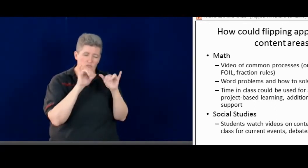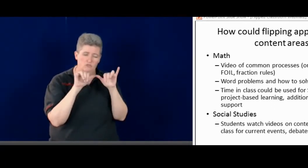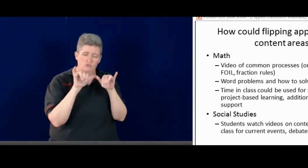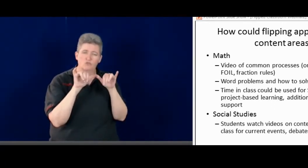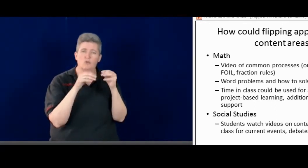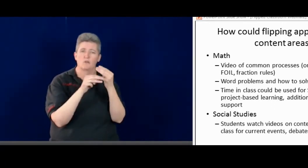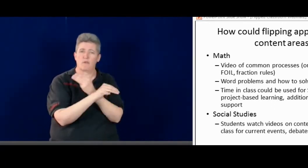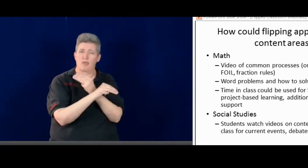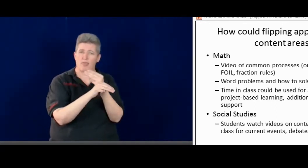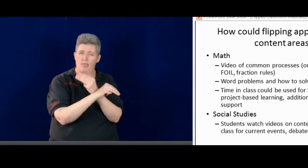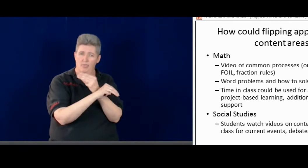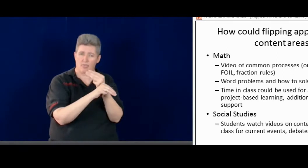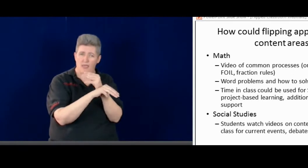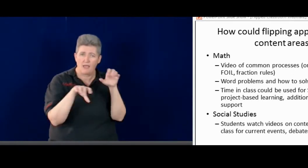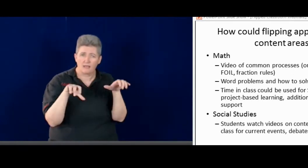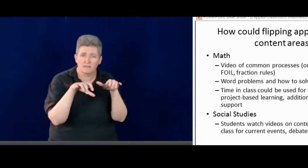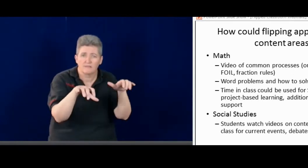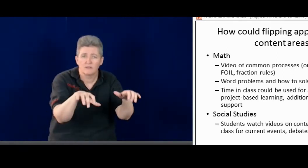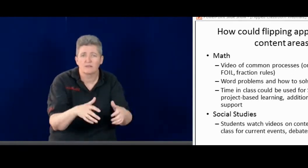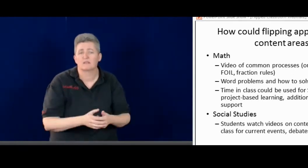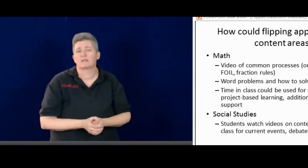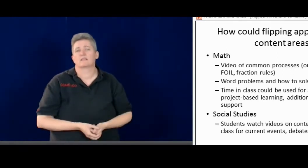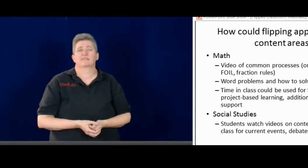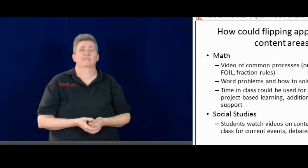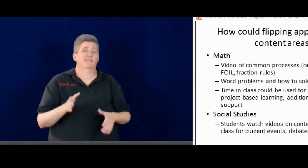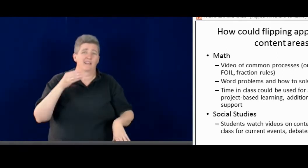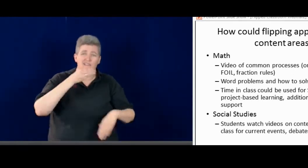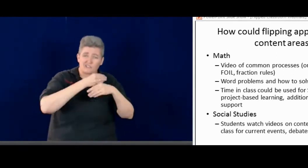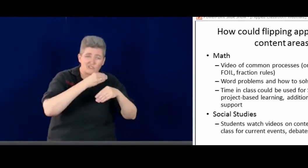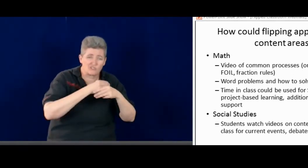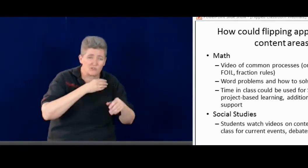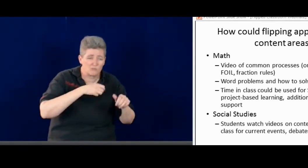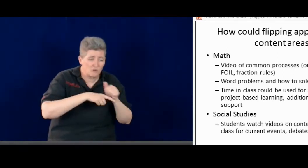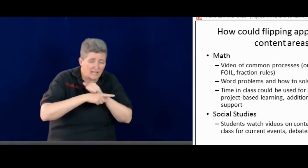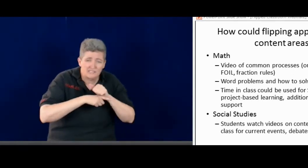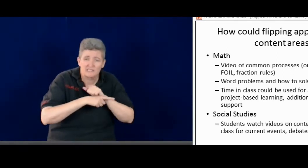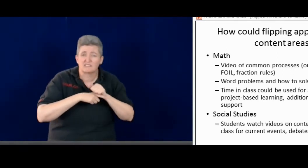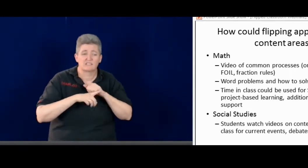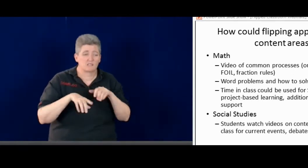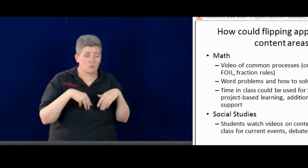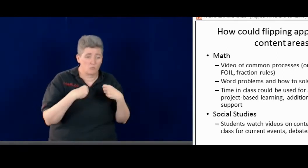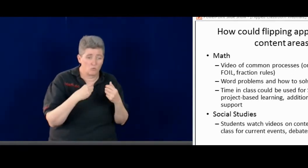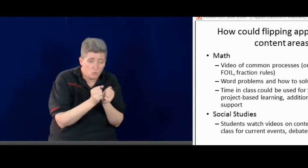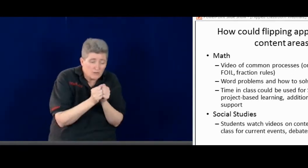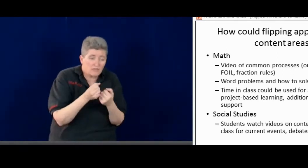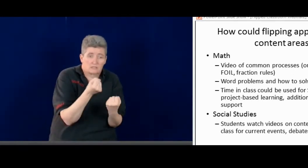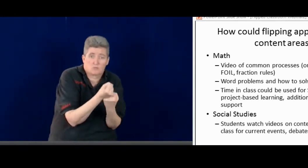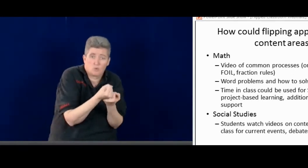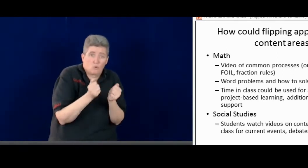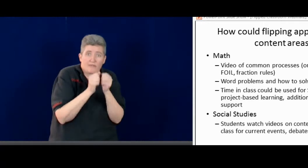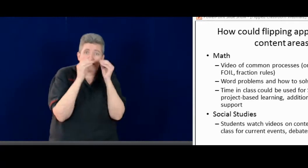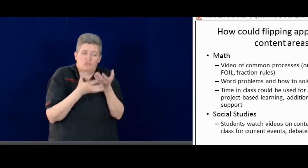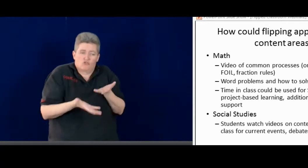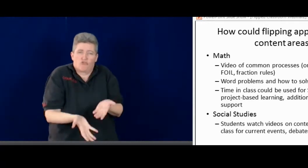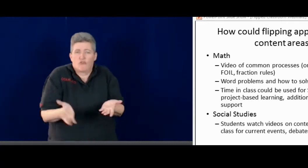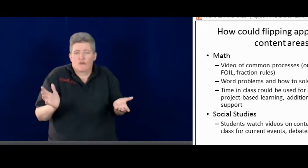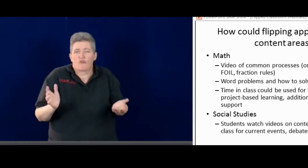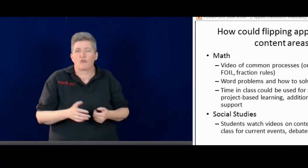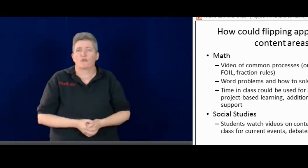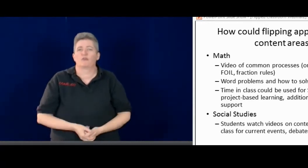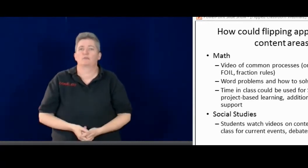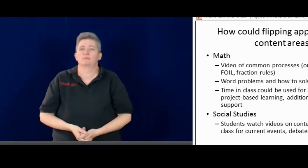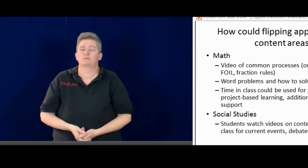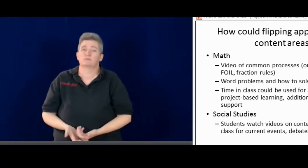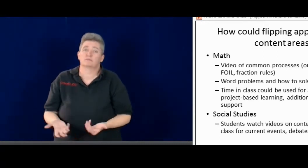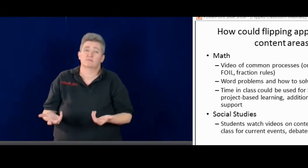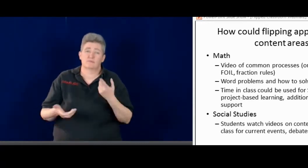for the measurement for STEM, that type of thing in the classroom. Addition practice with support